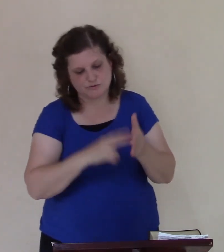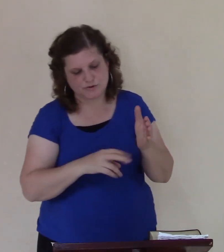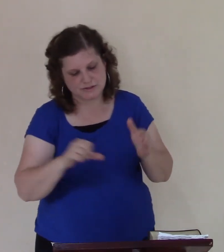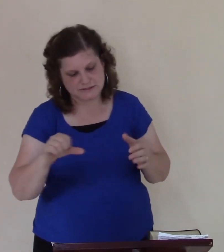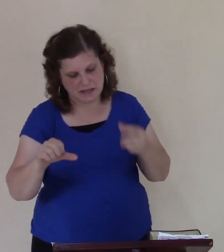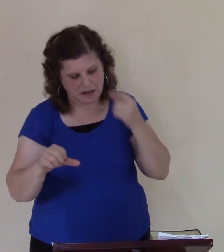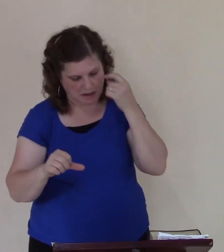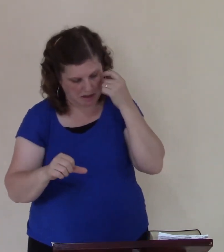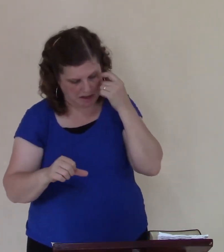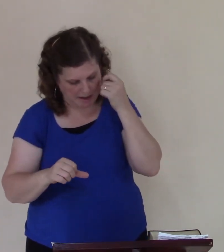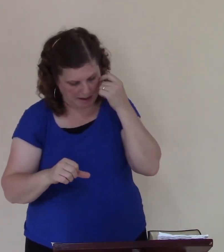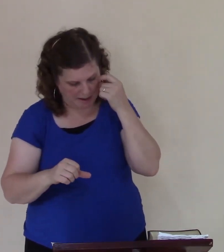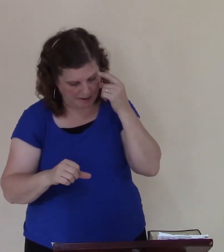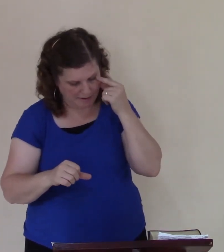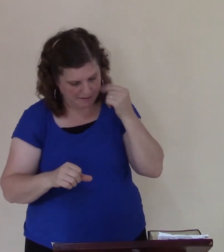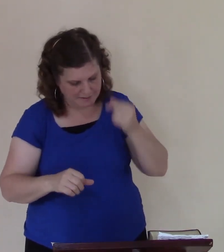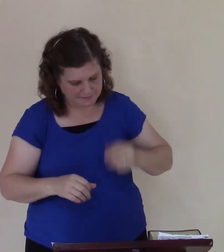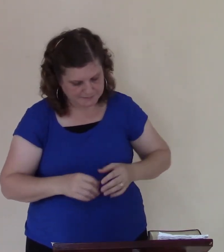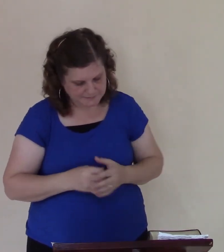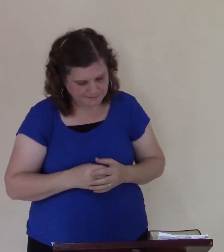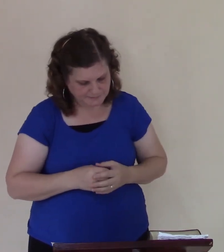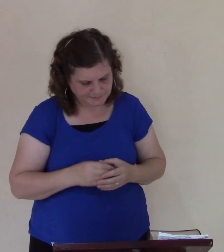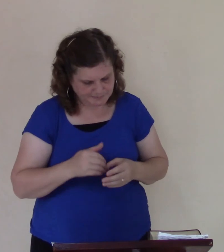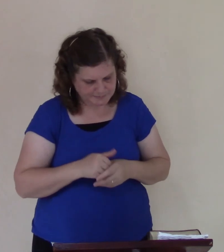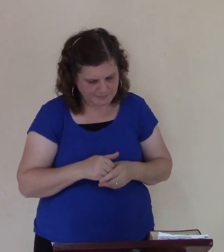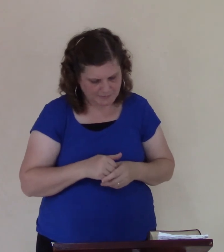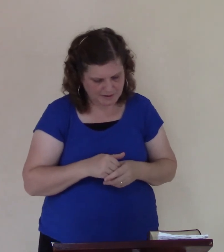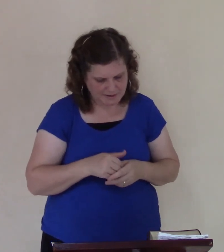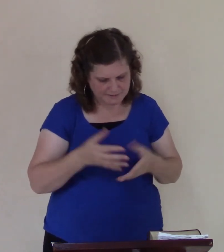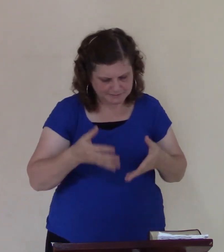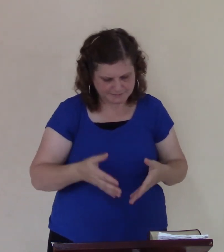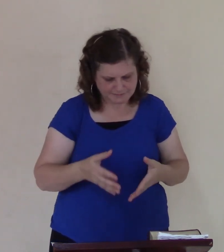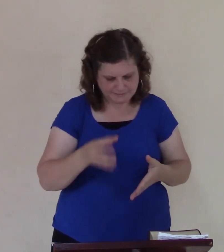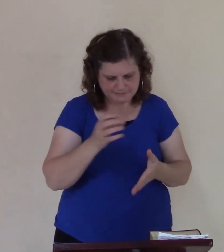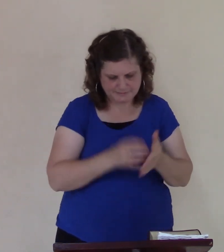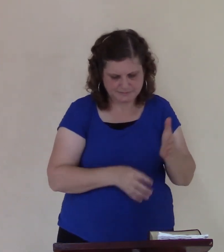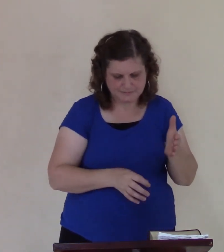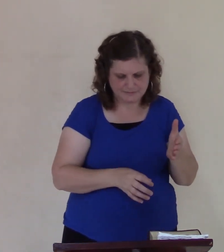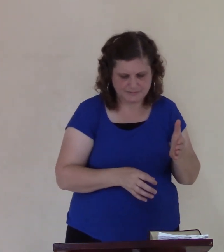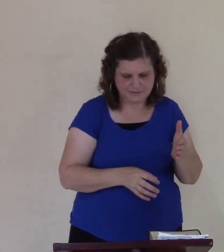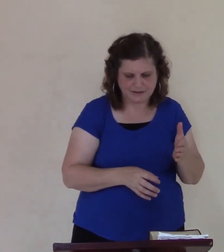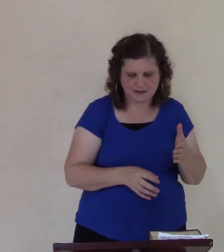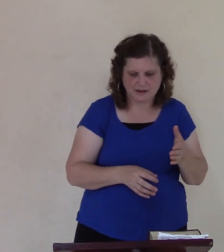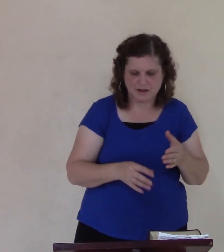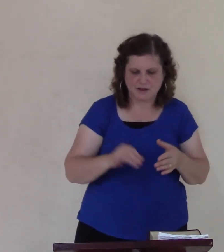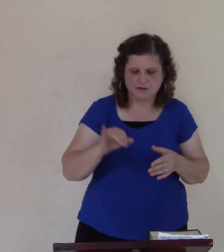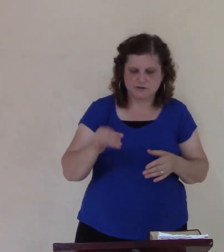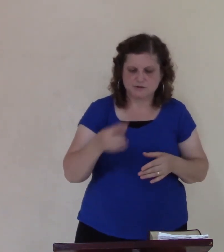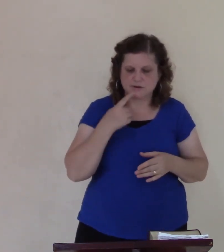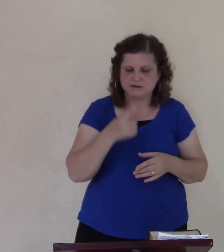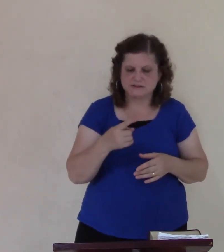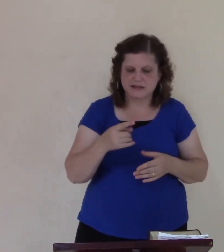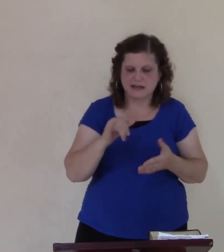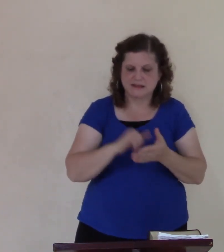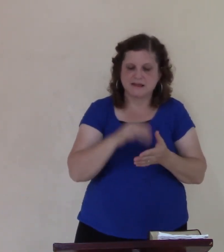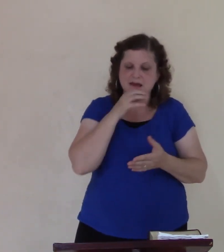chapter 2 verse 9 in this chapter John did say that he would sacrifice him to God with the voice of thanksgiving